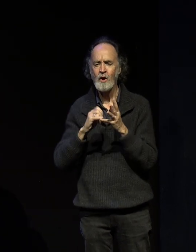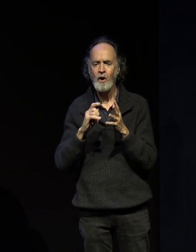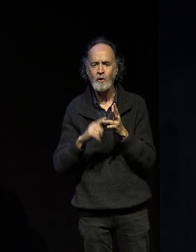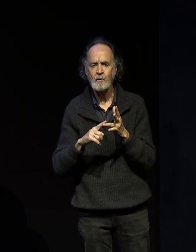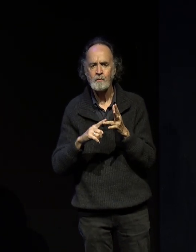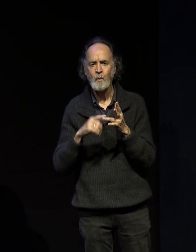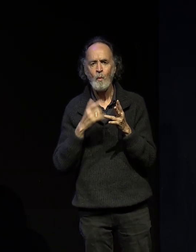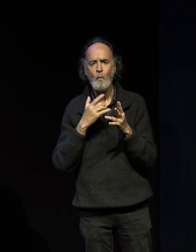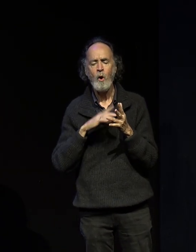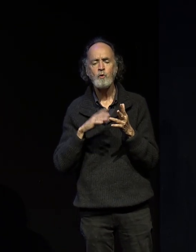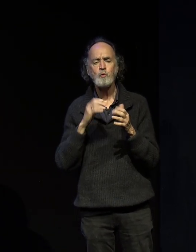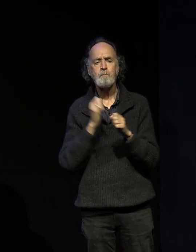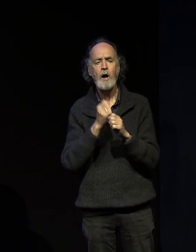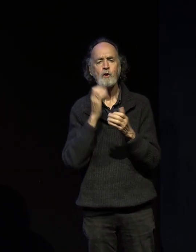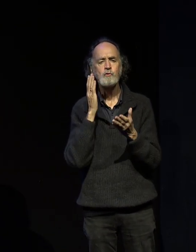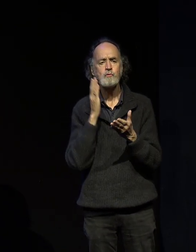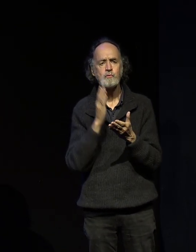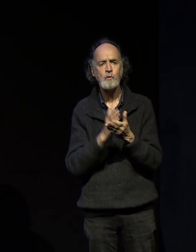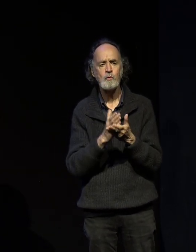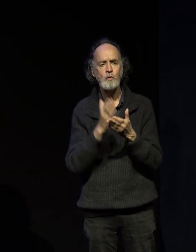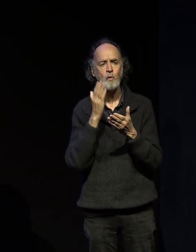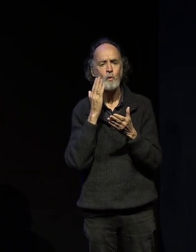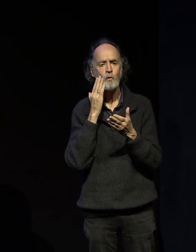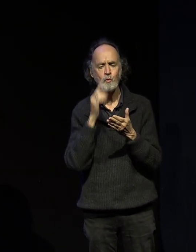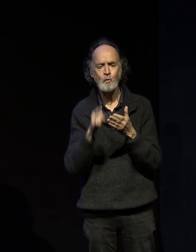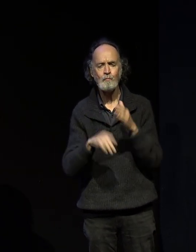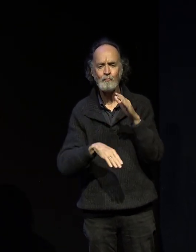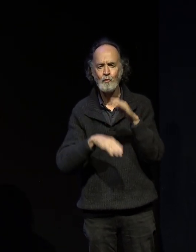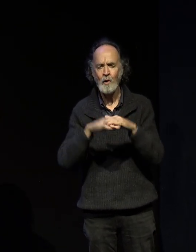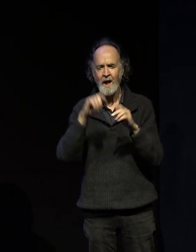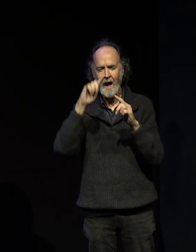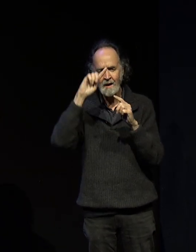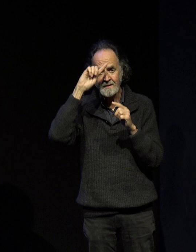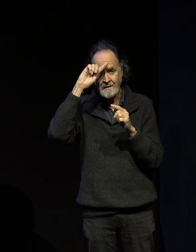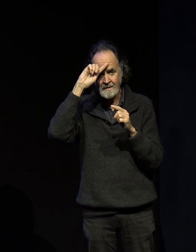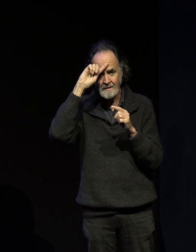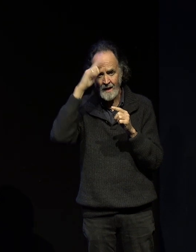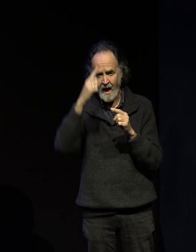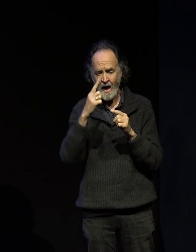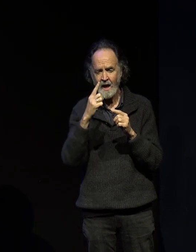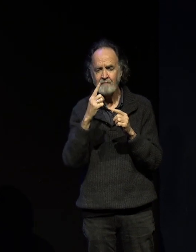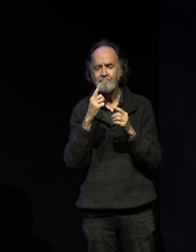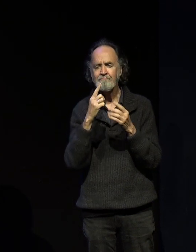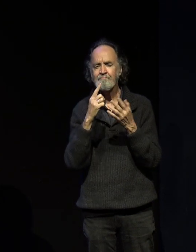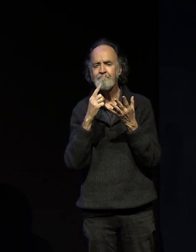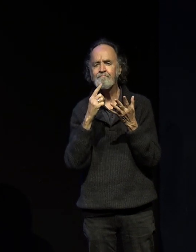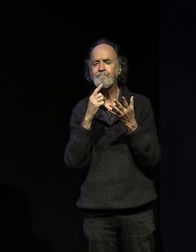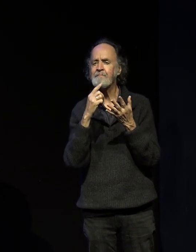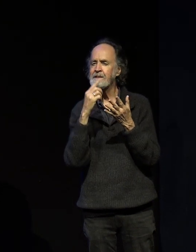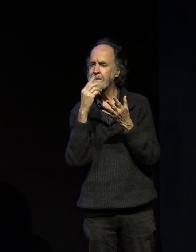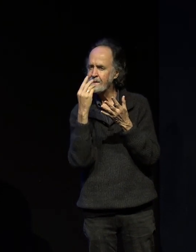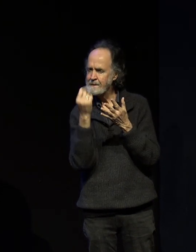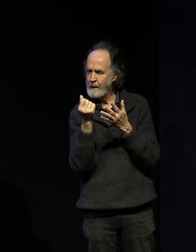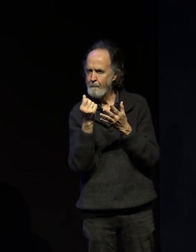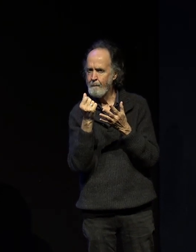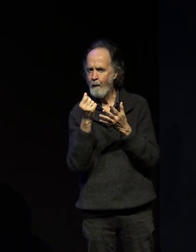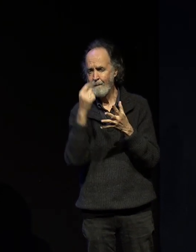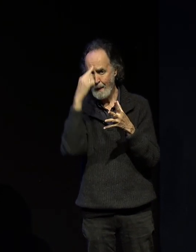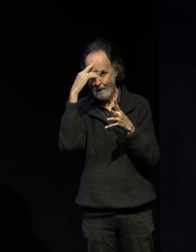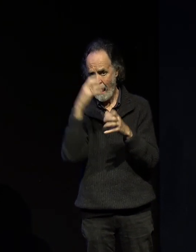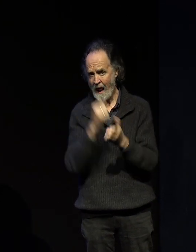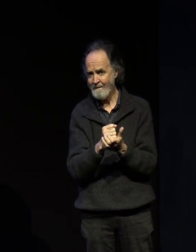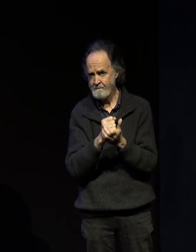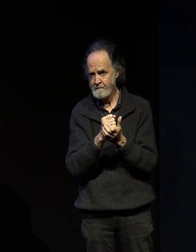sure that when you walk away this evening that you've got an understanding of a little bit about what we believe in and